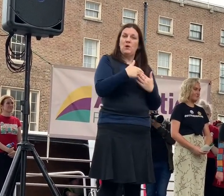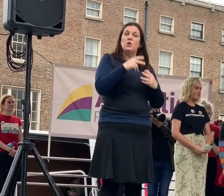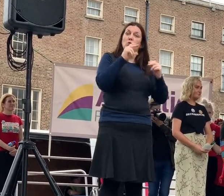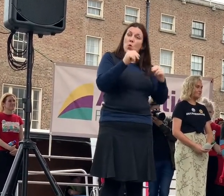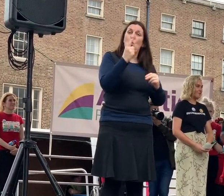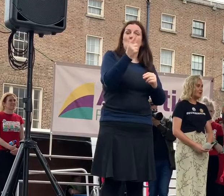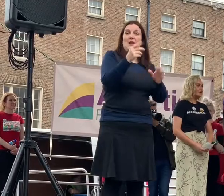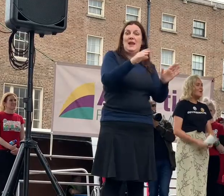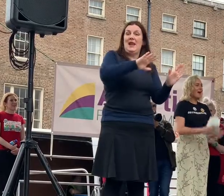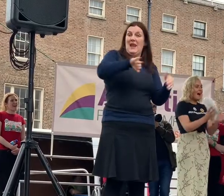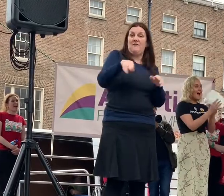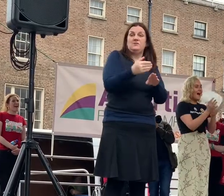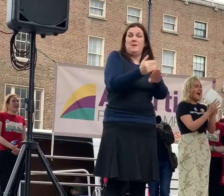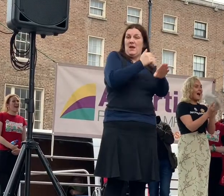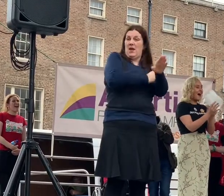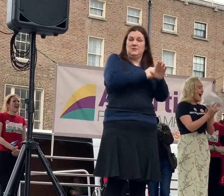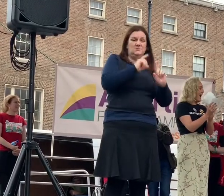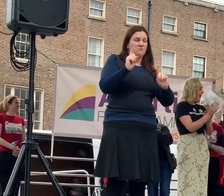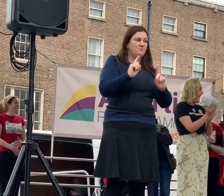left behind.